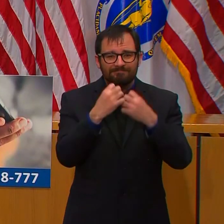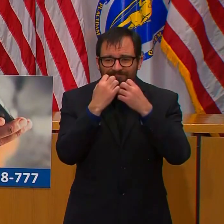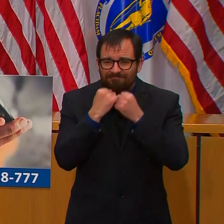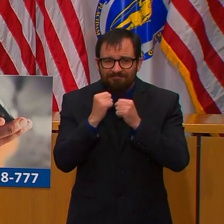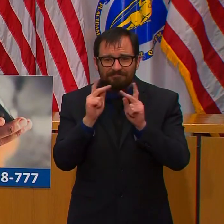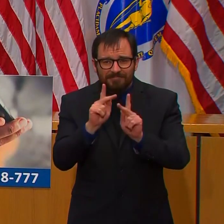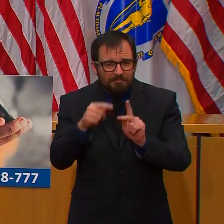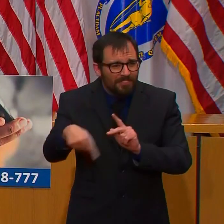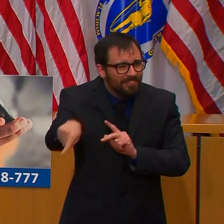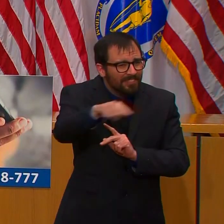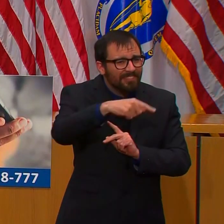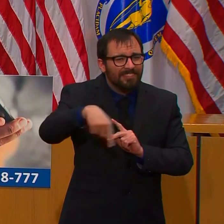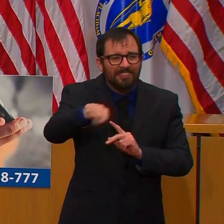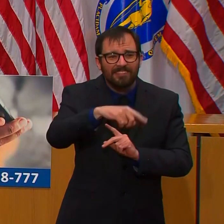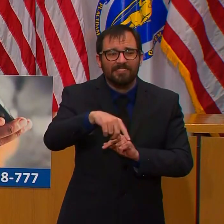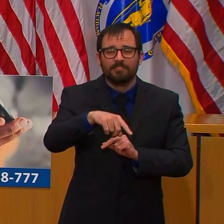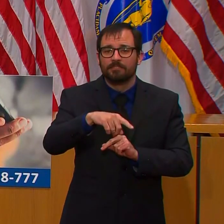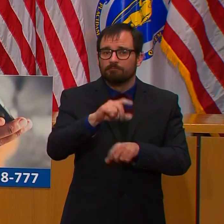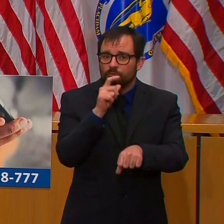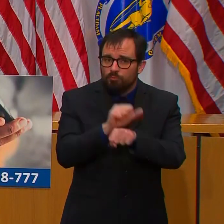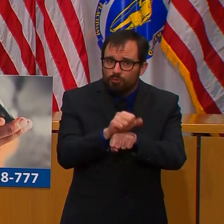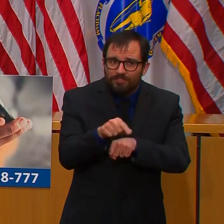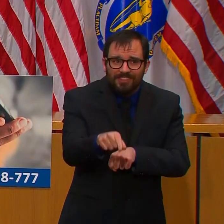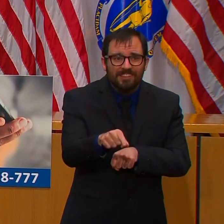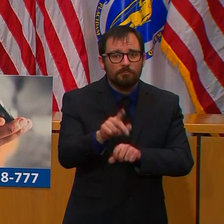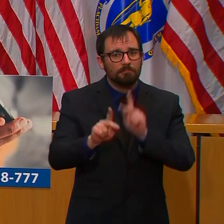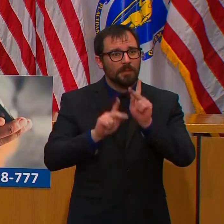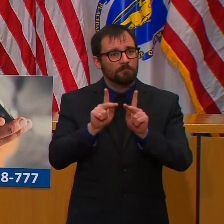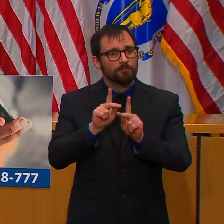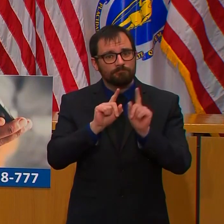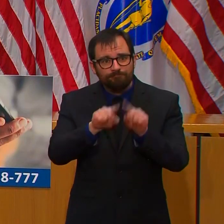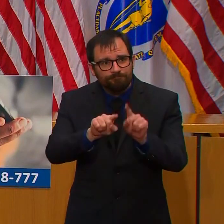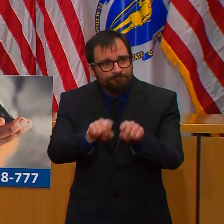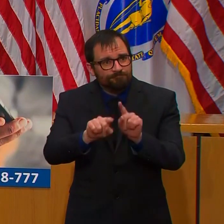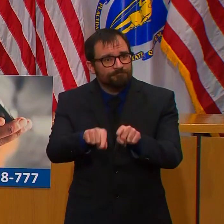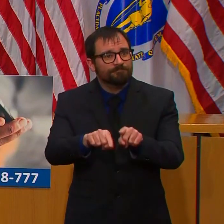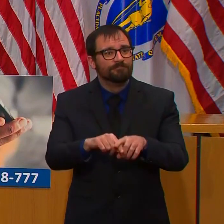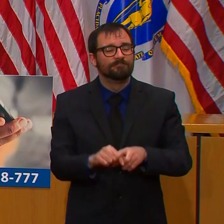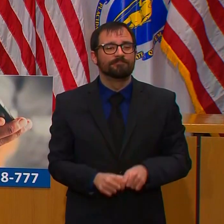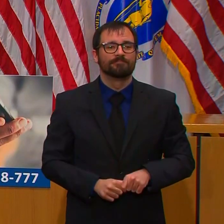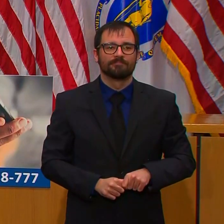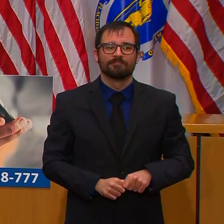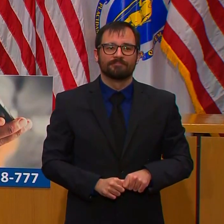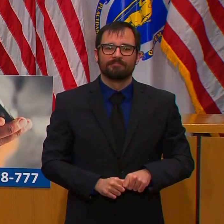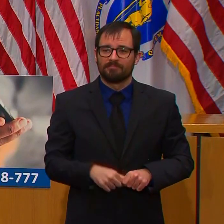who have been so horribly impacted by this series of events.